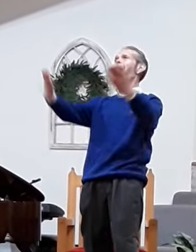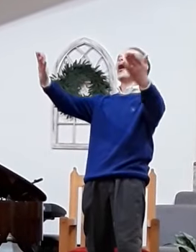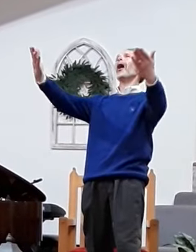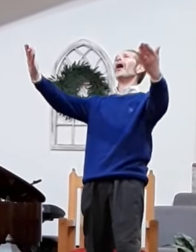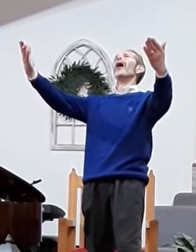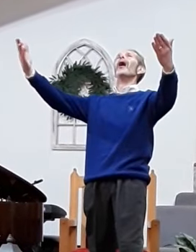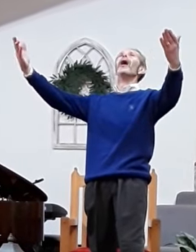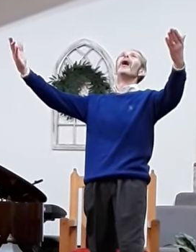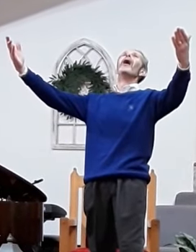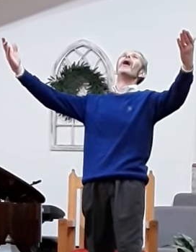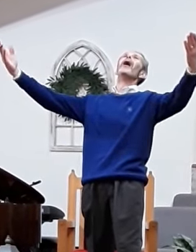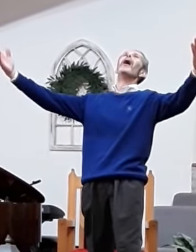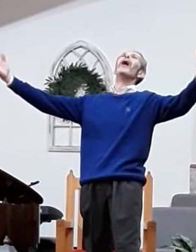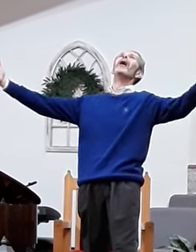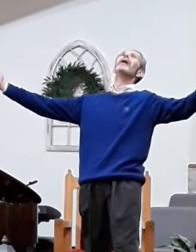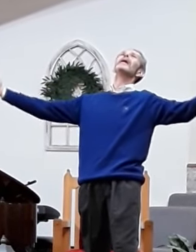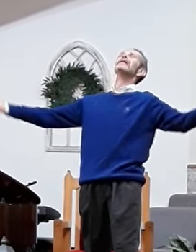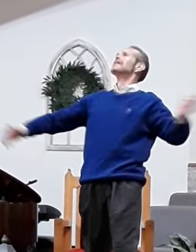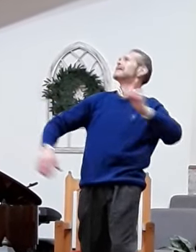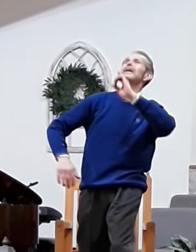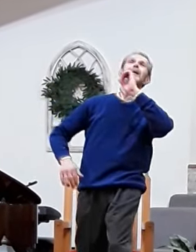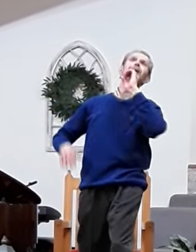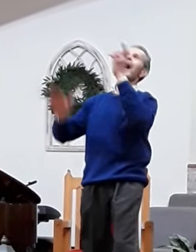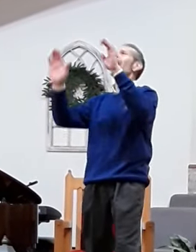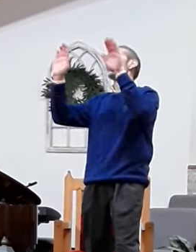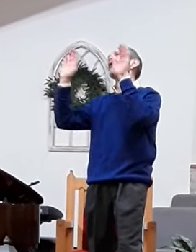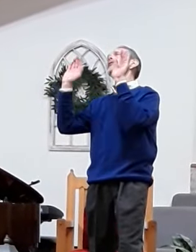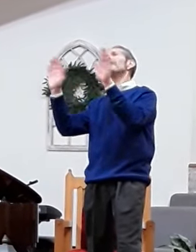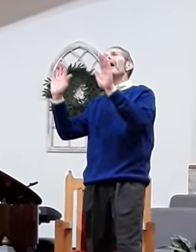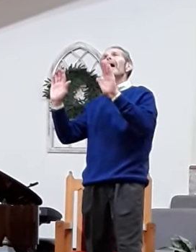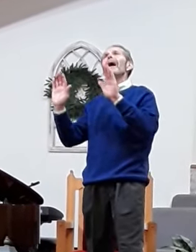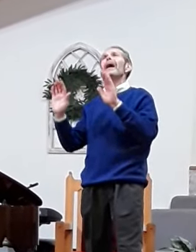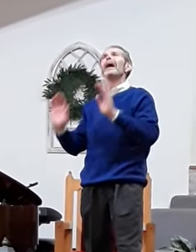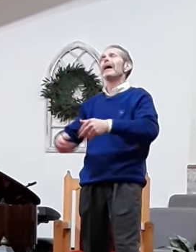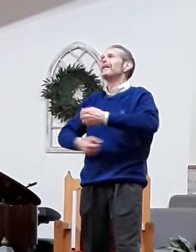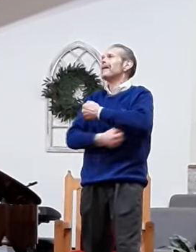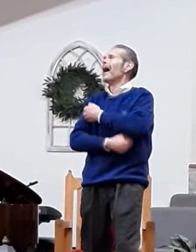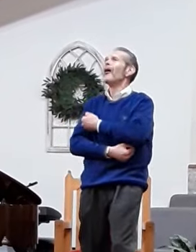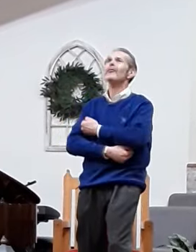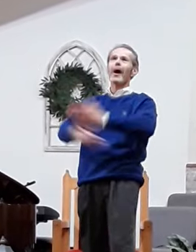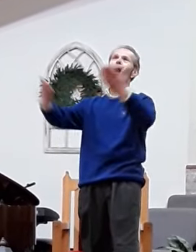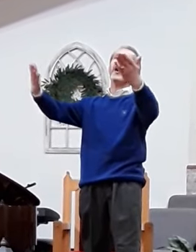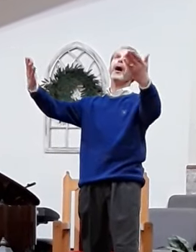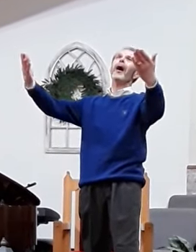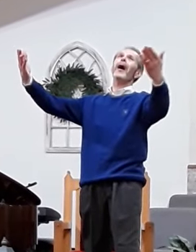art. Now sing great Thou art.